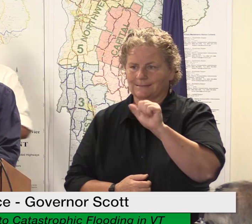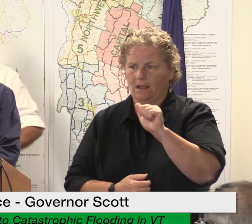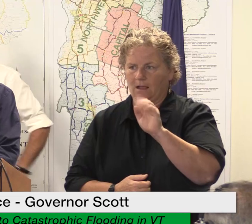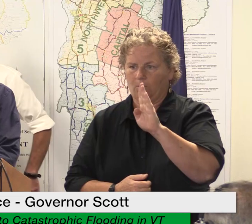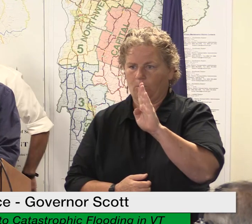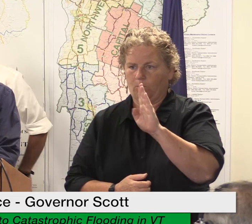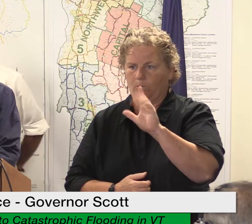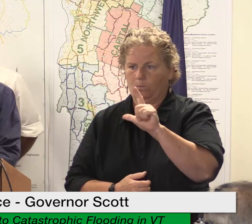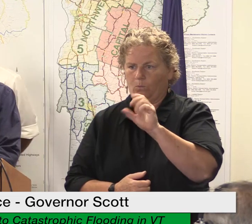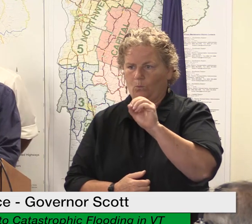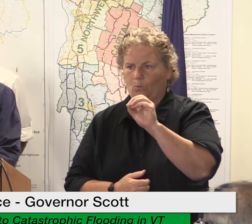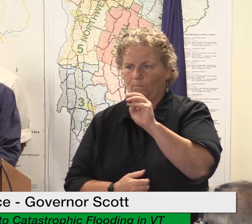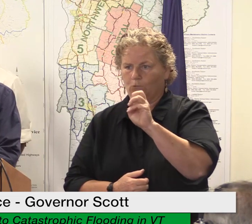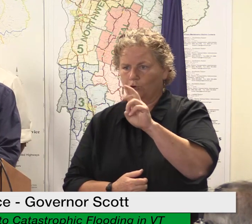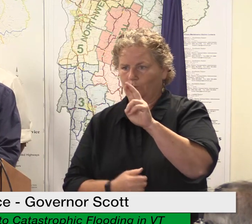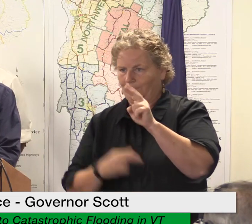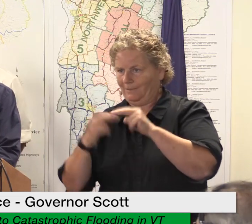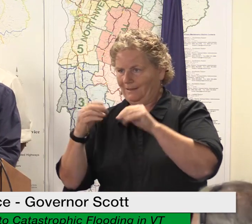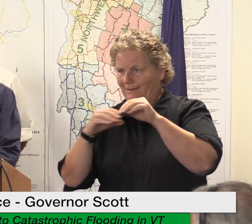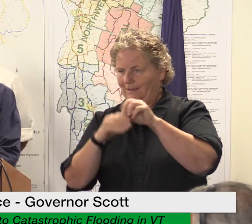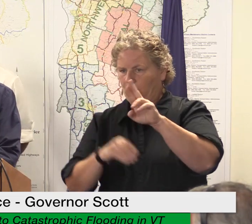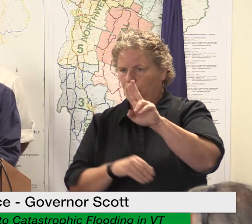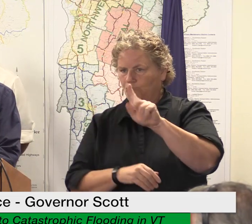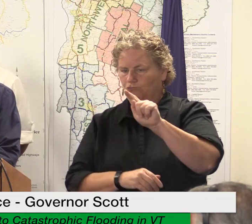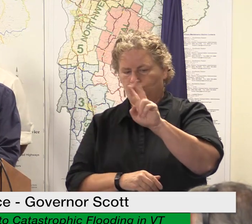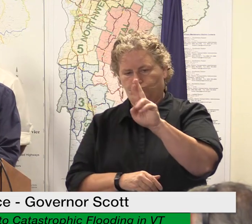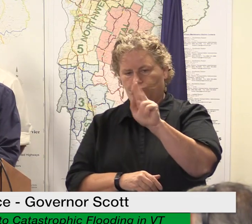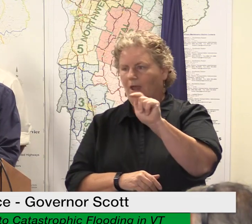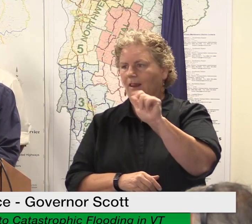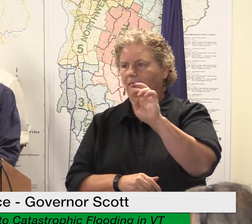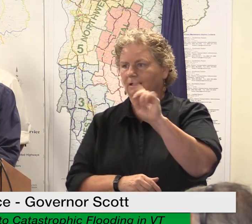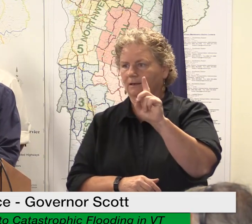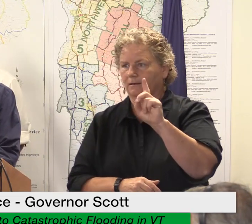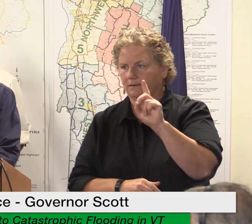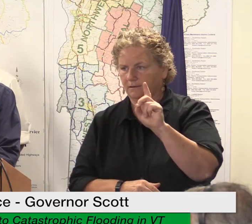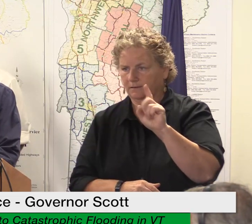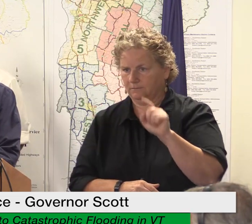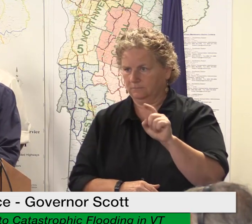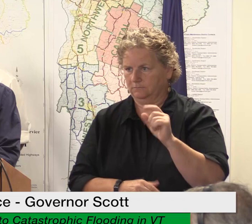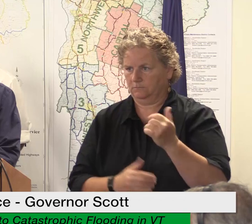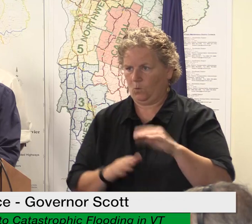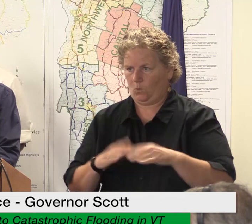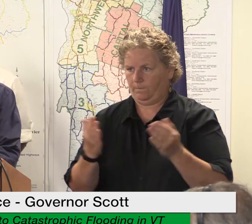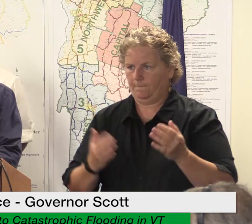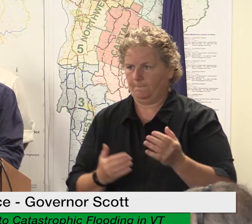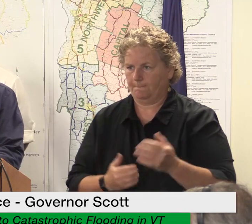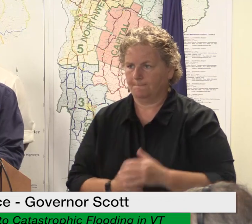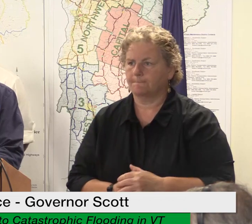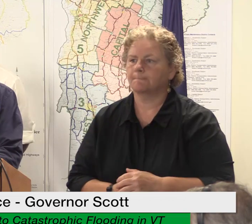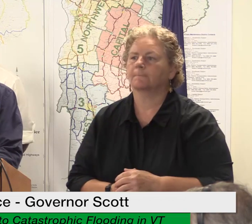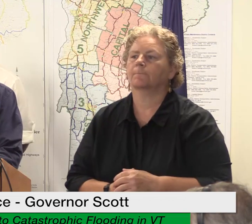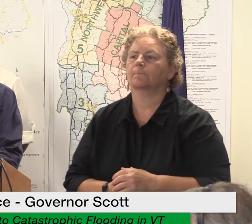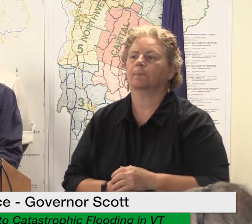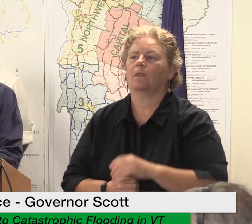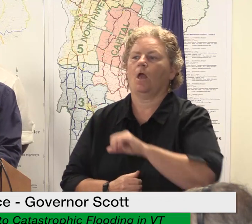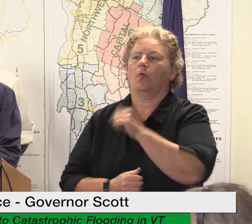and the second one uh is tomorrow at the armory in waterbury 294 armory drive waterbury